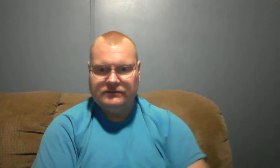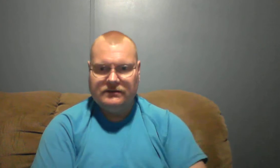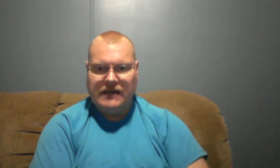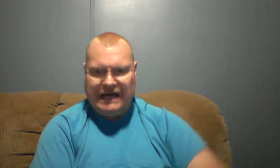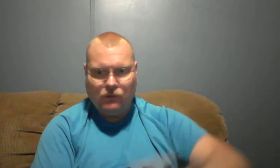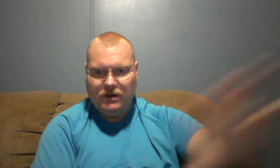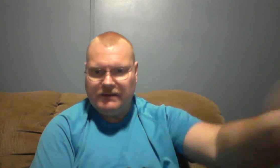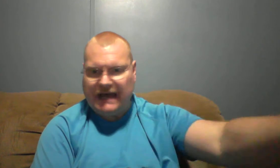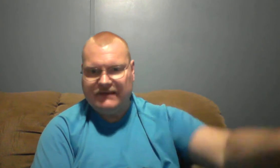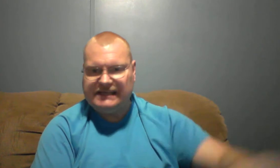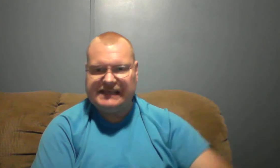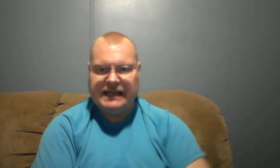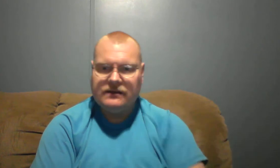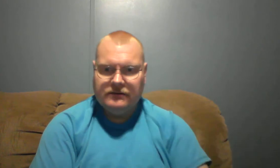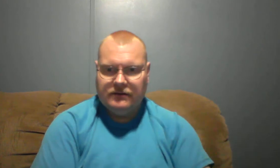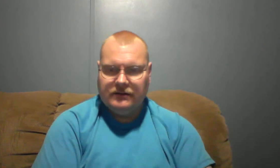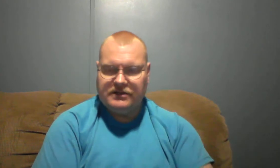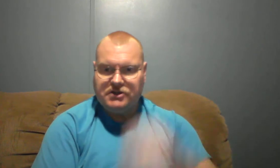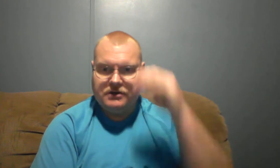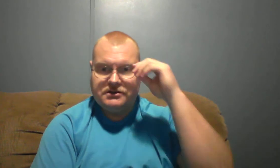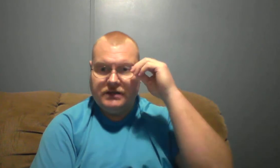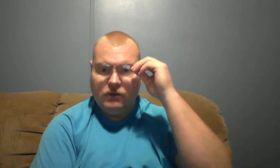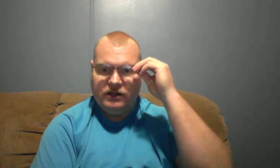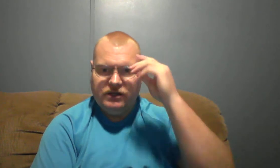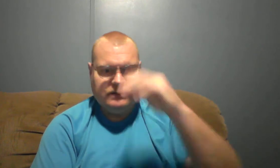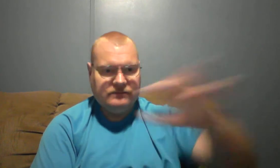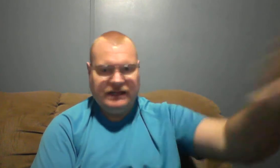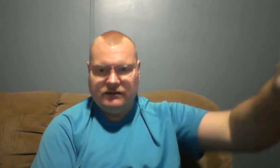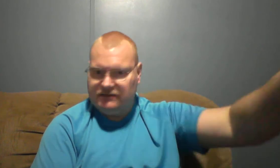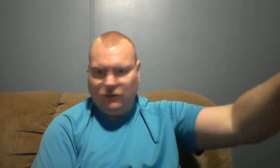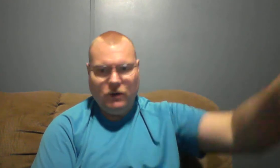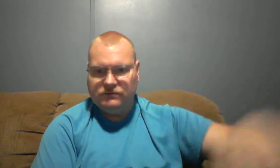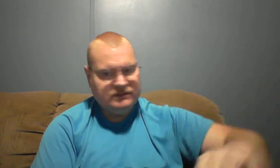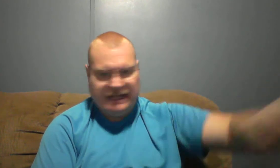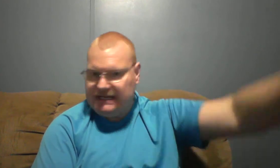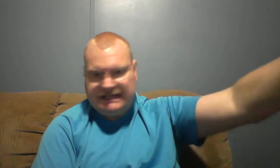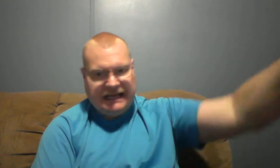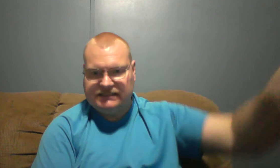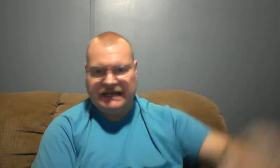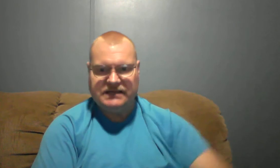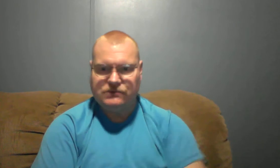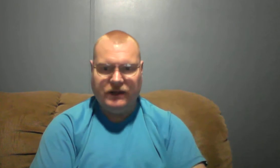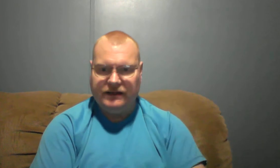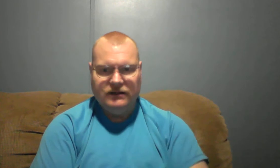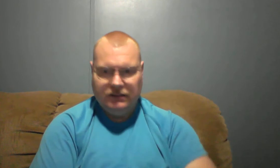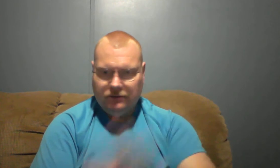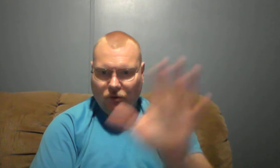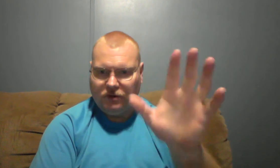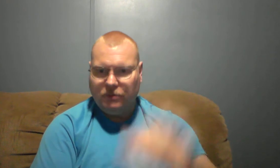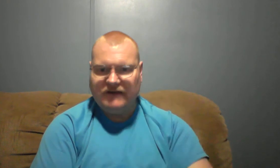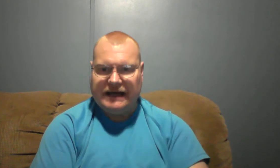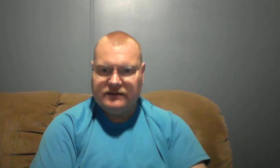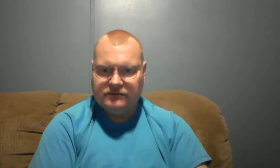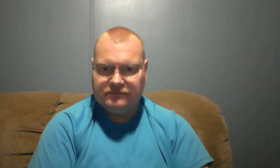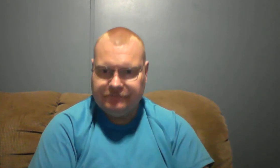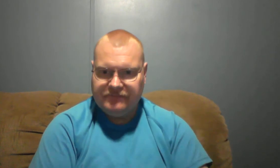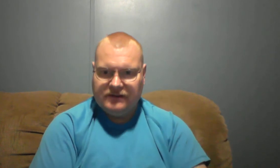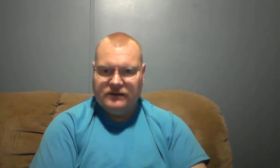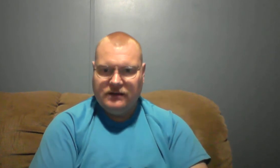I don't want them to have any say in the church. You know what? Good. Get, go on. Take your tax status away. Lord will provide. We